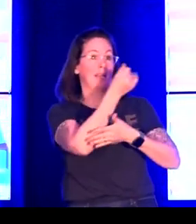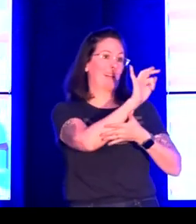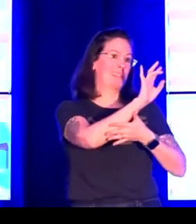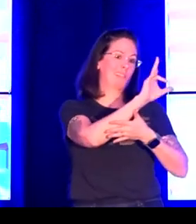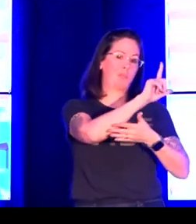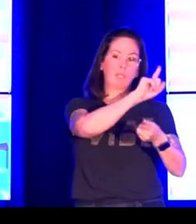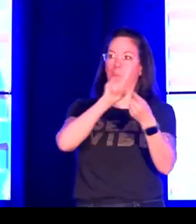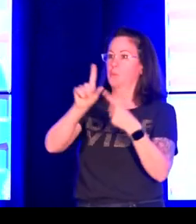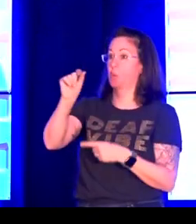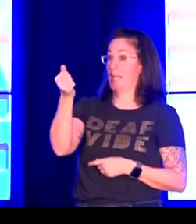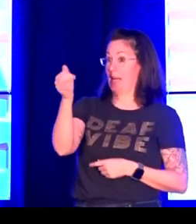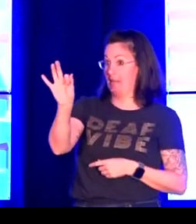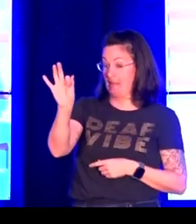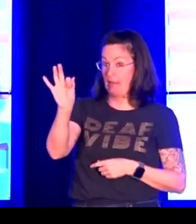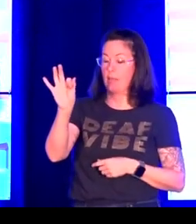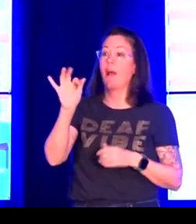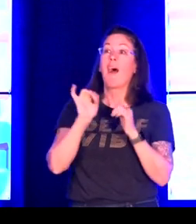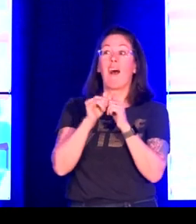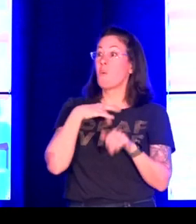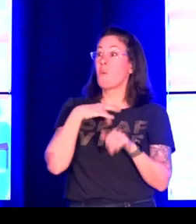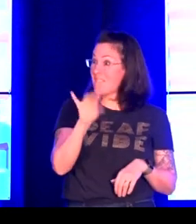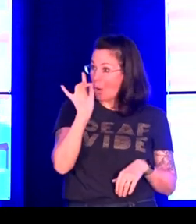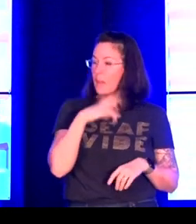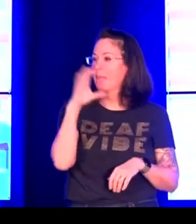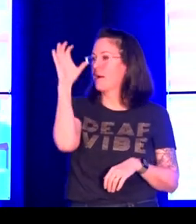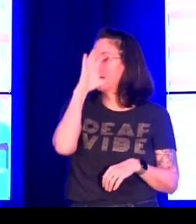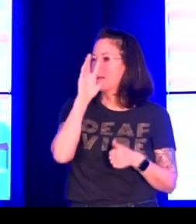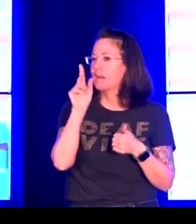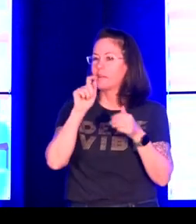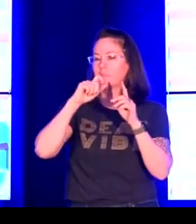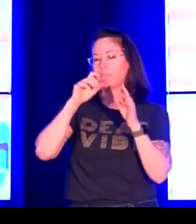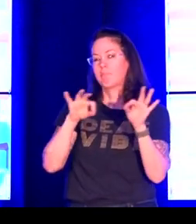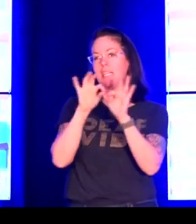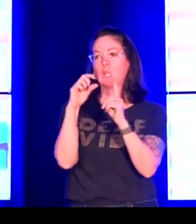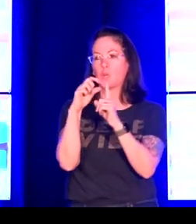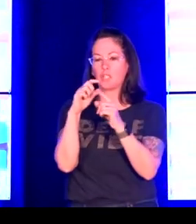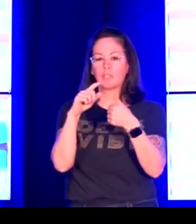So I looked at a total of 31 articles from 1973 to 2019.